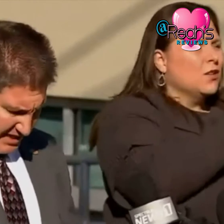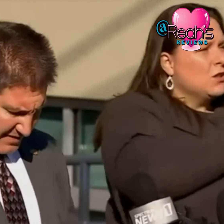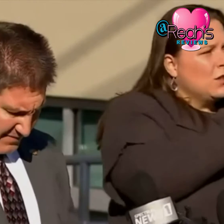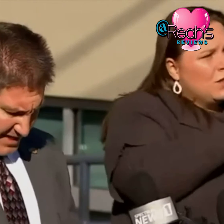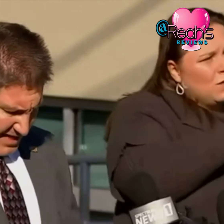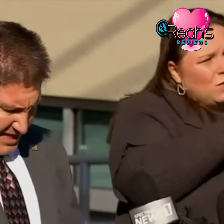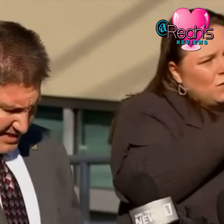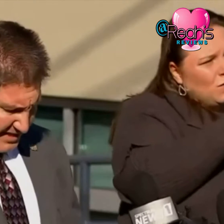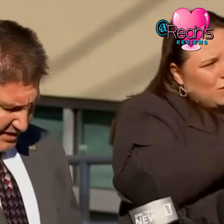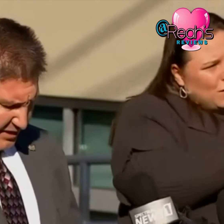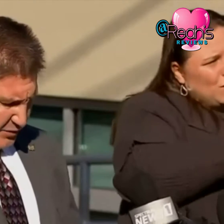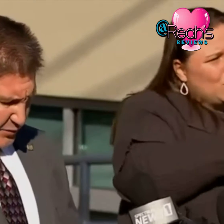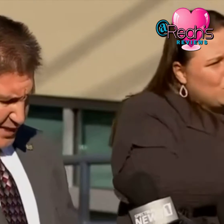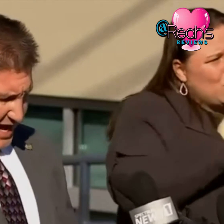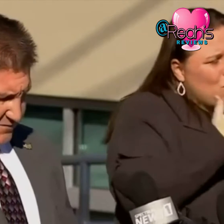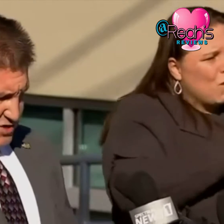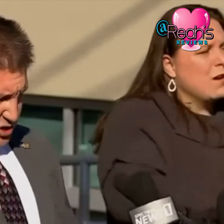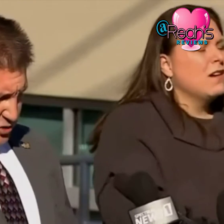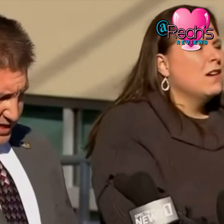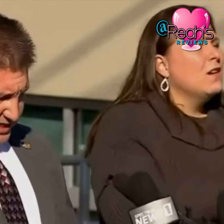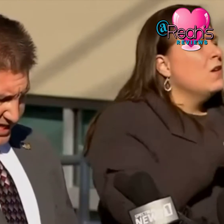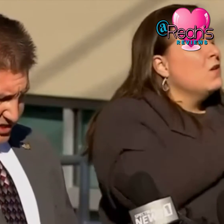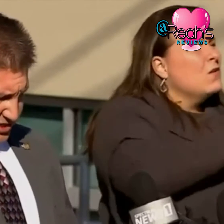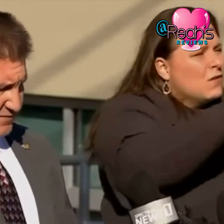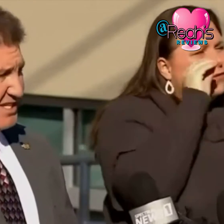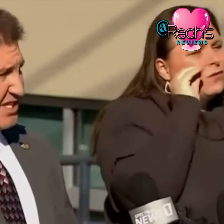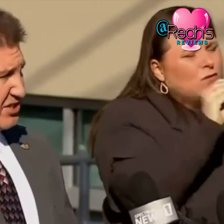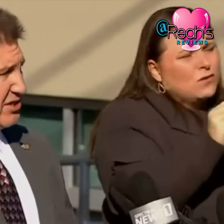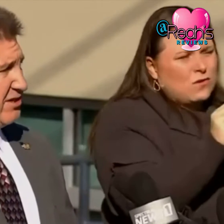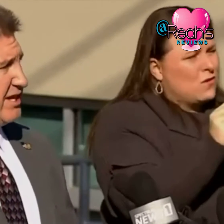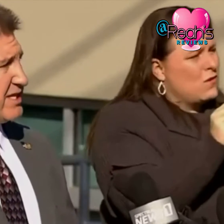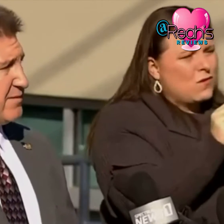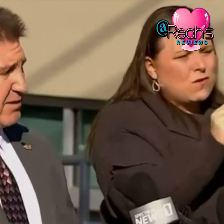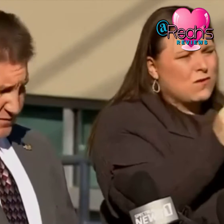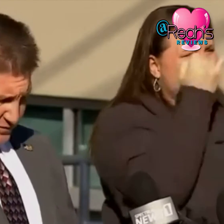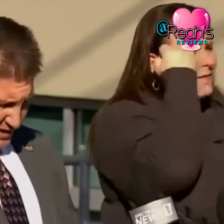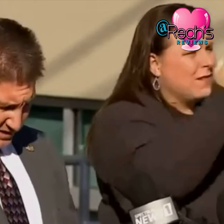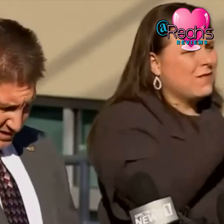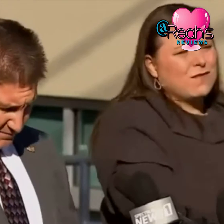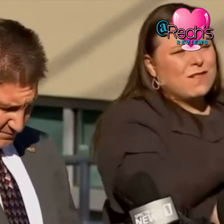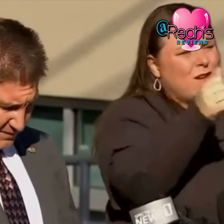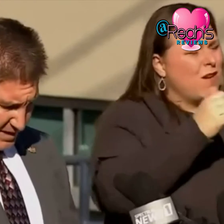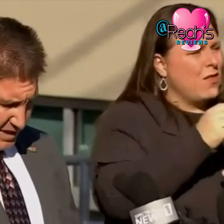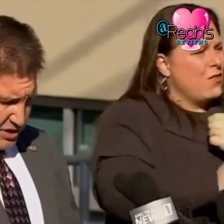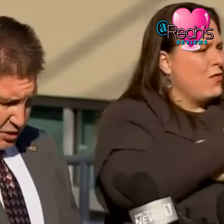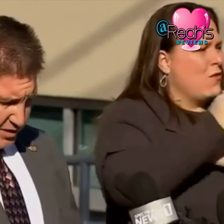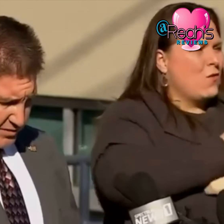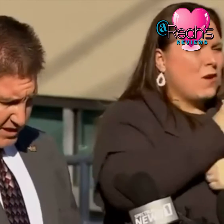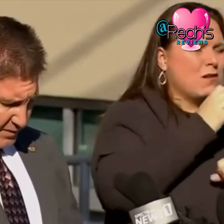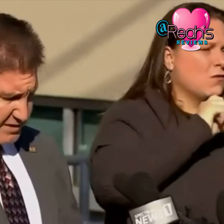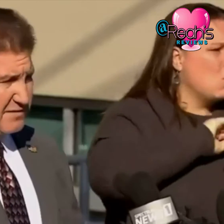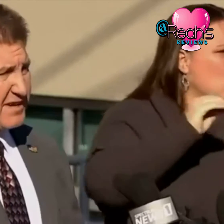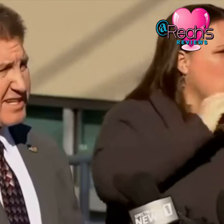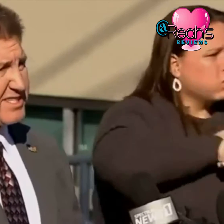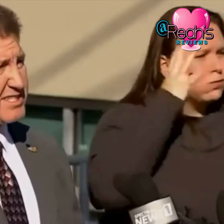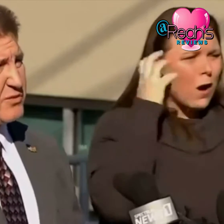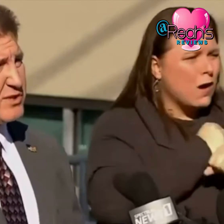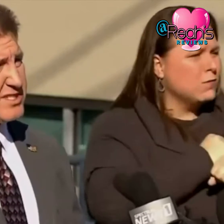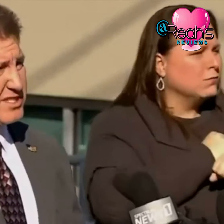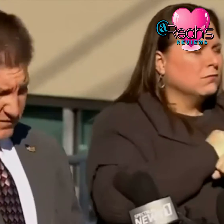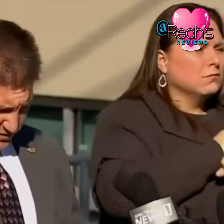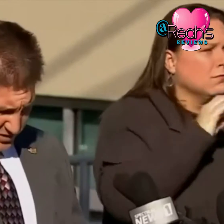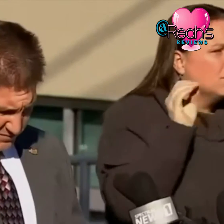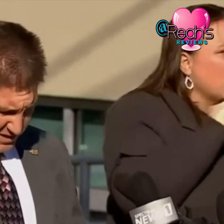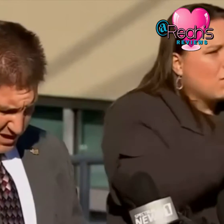indicated is that there we have no indication of additional explosive threats no other explosive devices